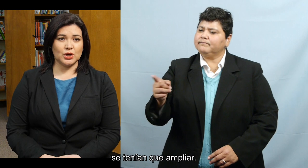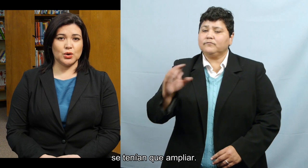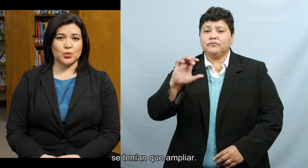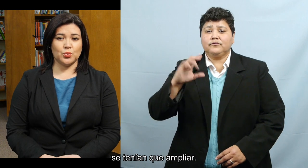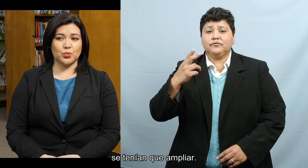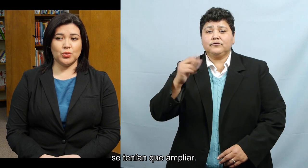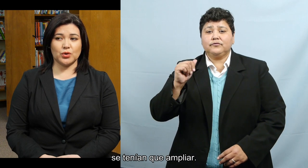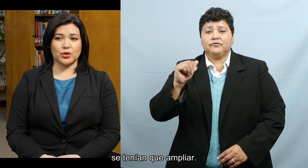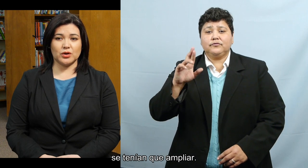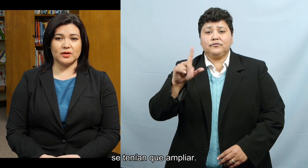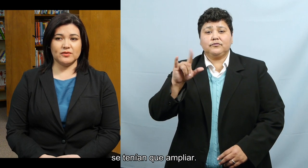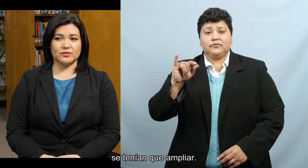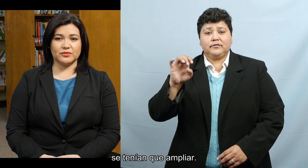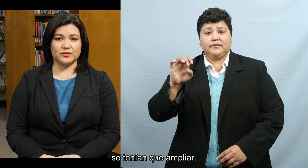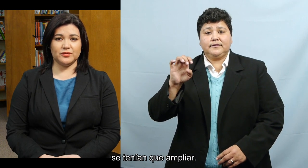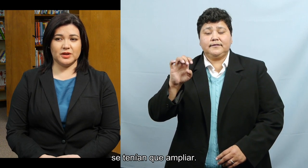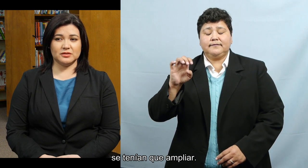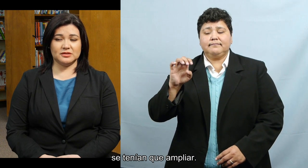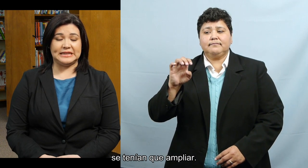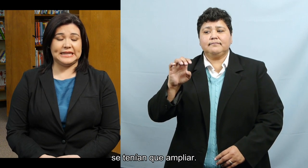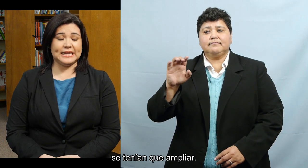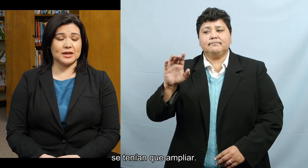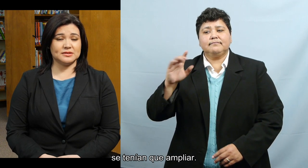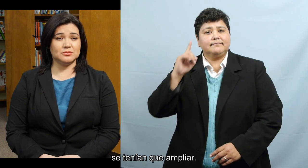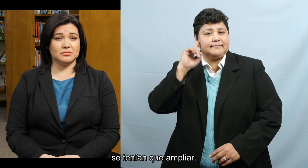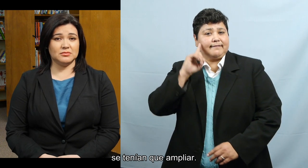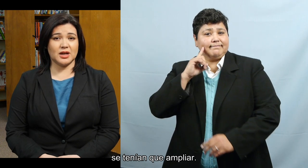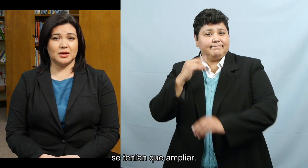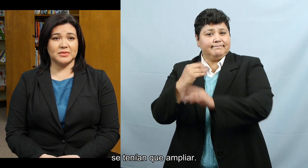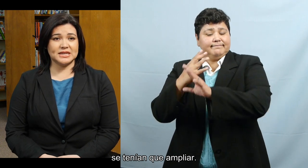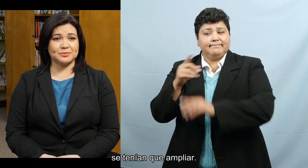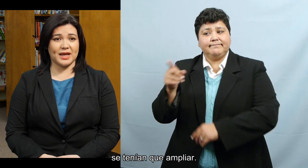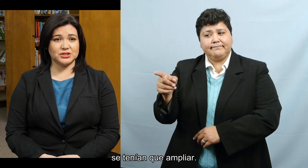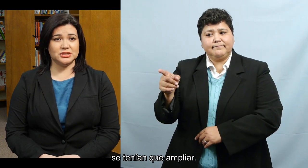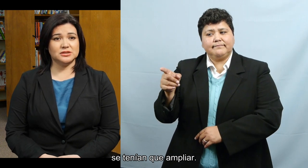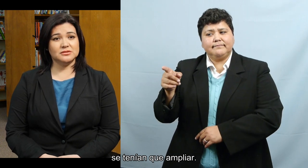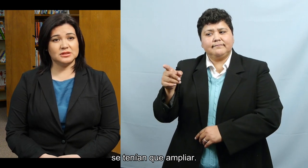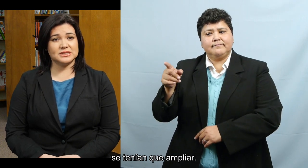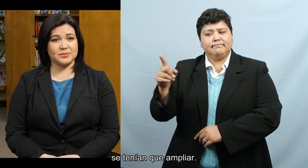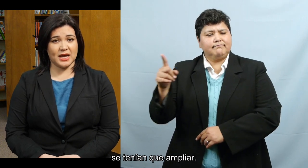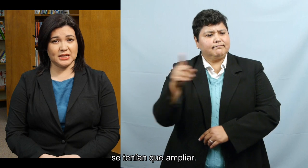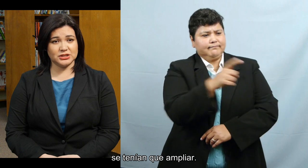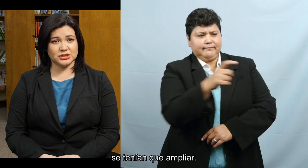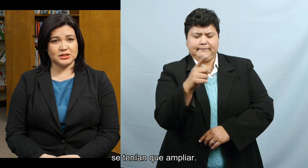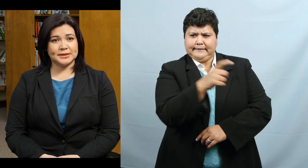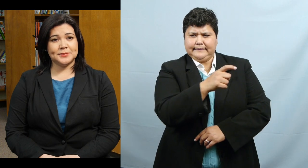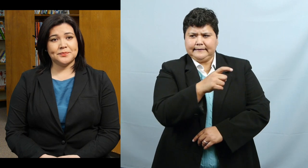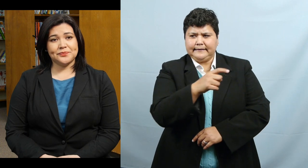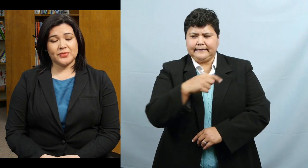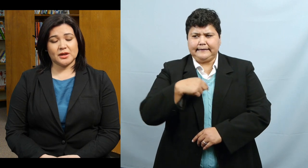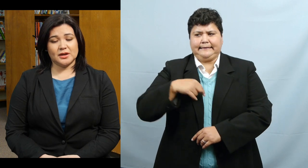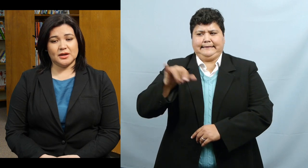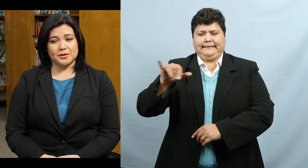needed an expansion in Spanish.